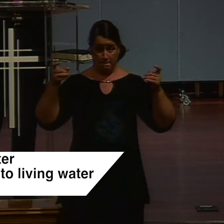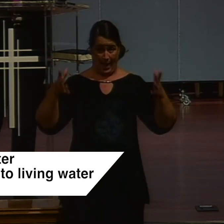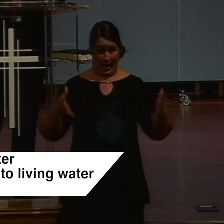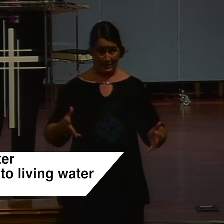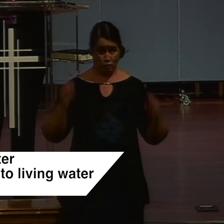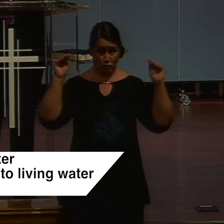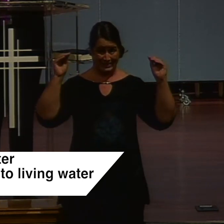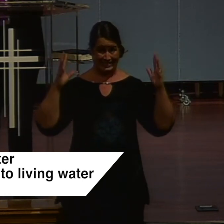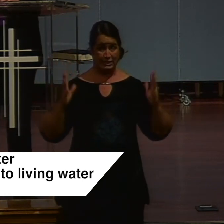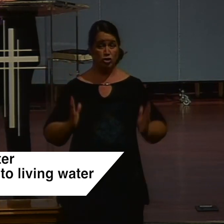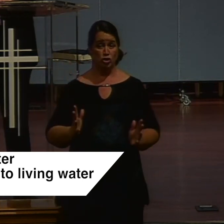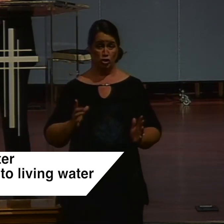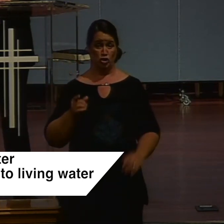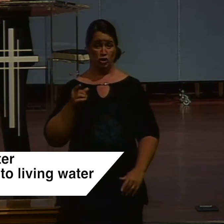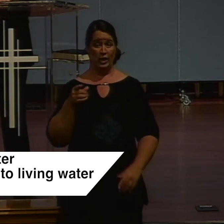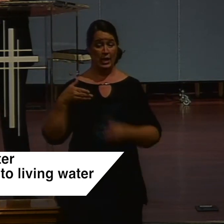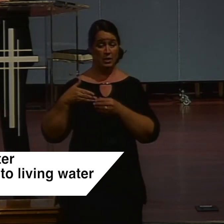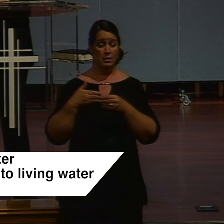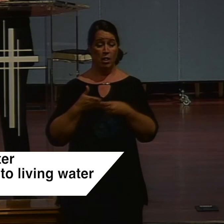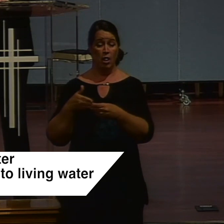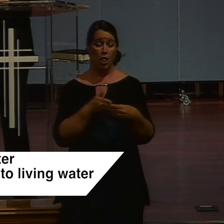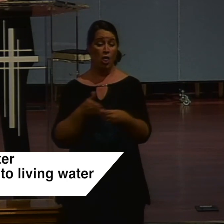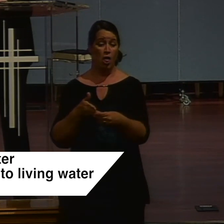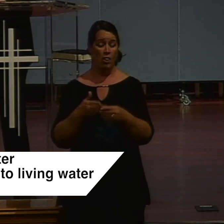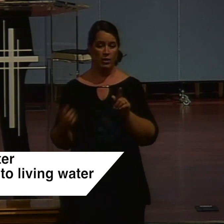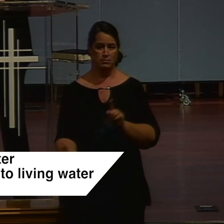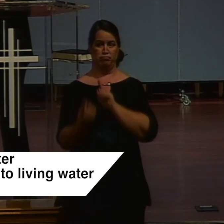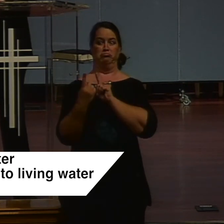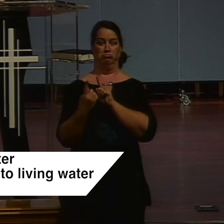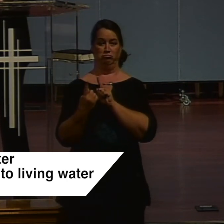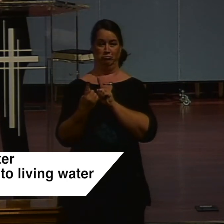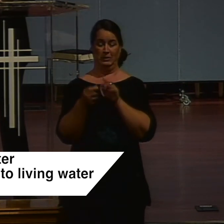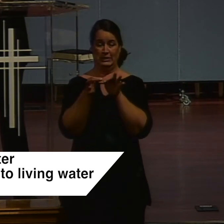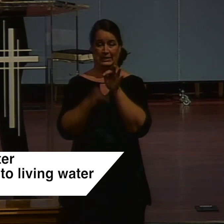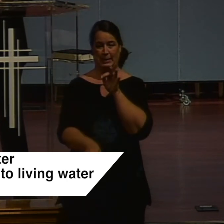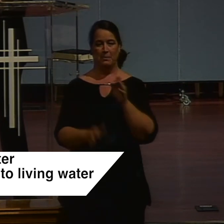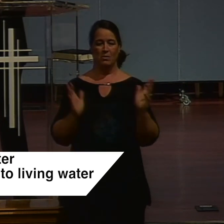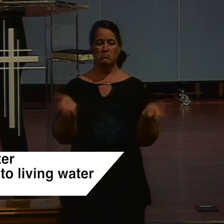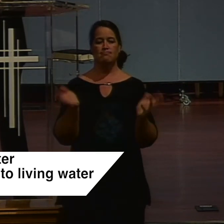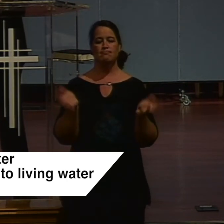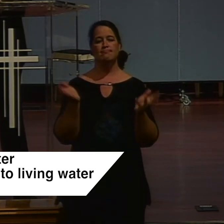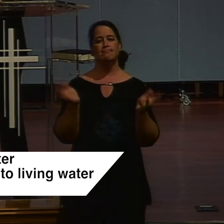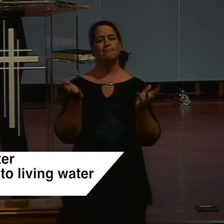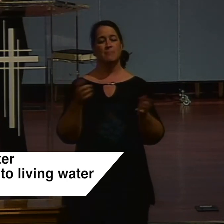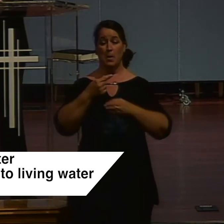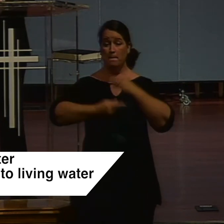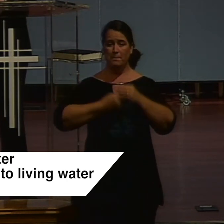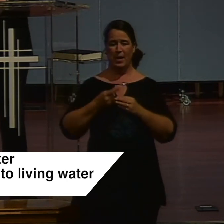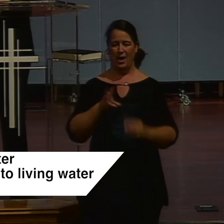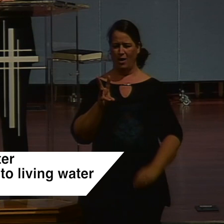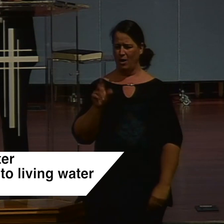masterfully guided this encounter from a simple conversation about